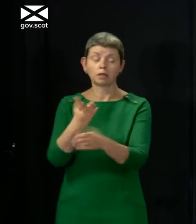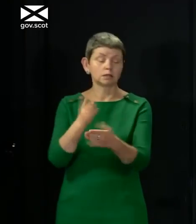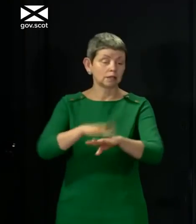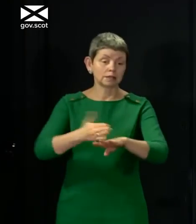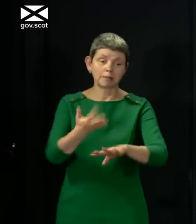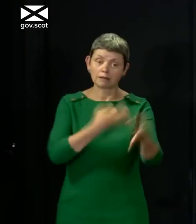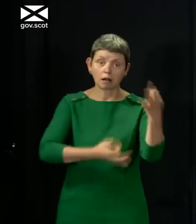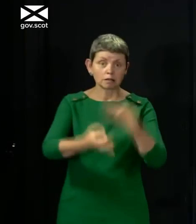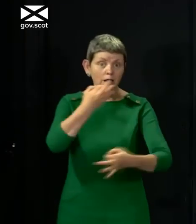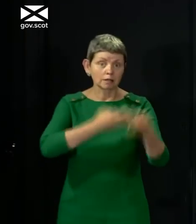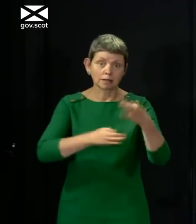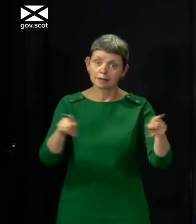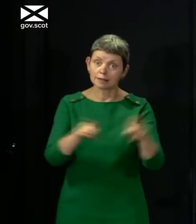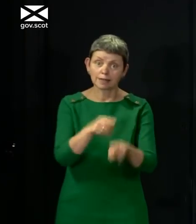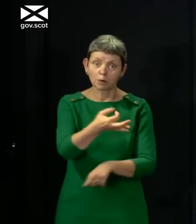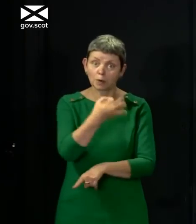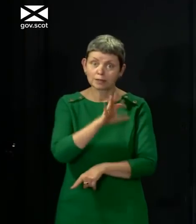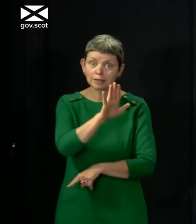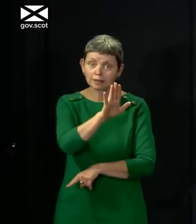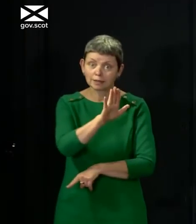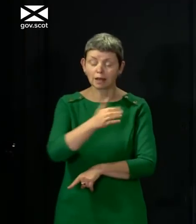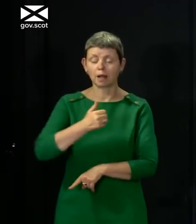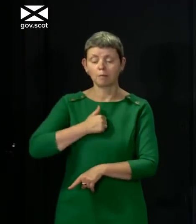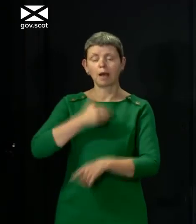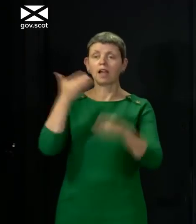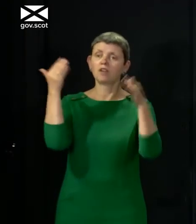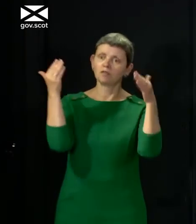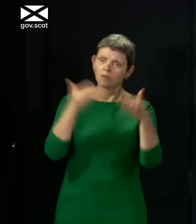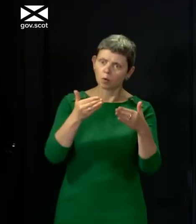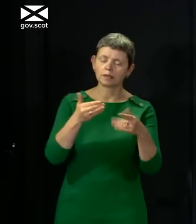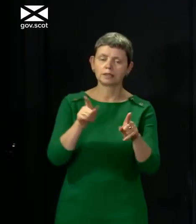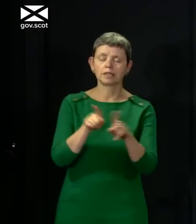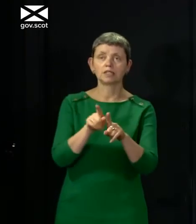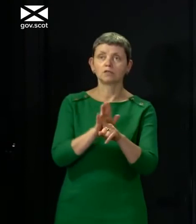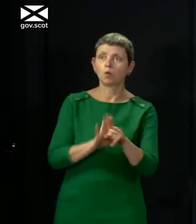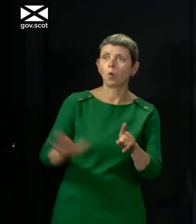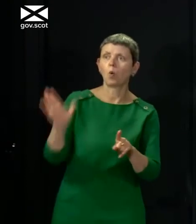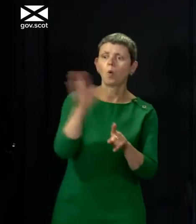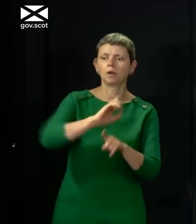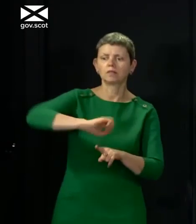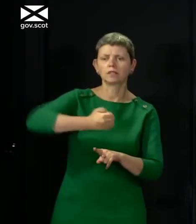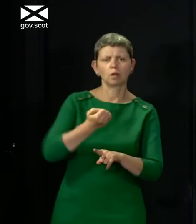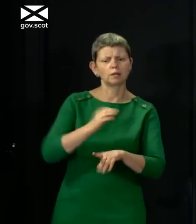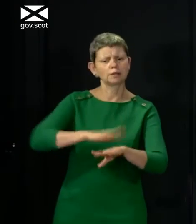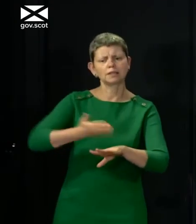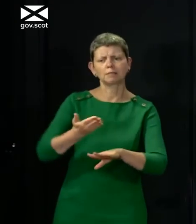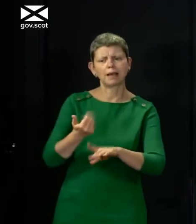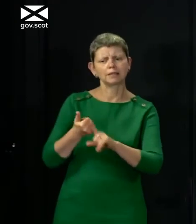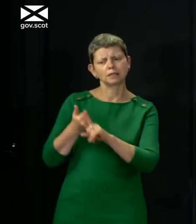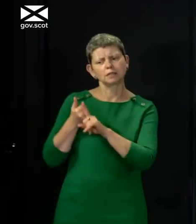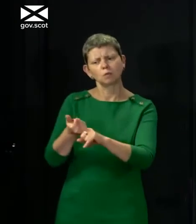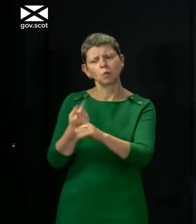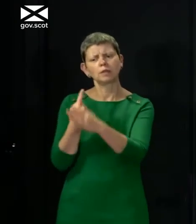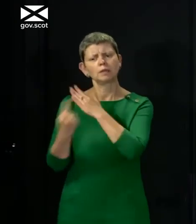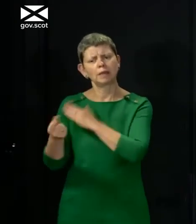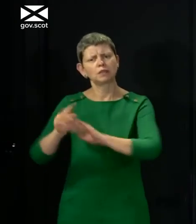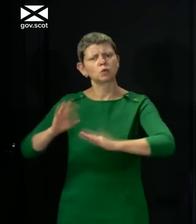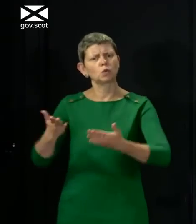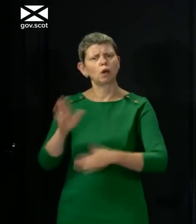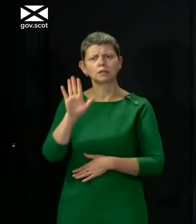the same question, my focus as First Minister for all of Scotland, people who support independence and people who don't, is to make sure we tackle,